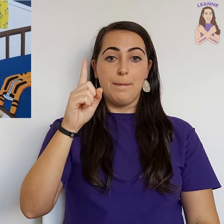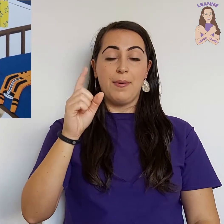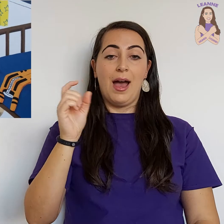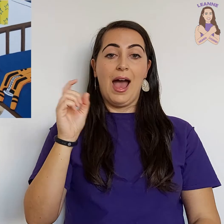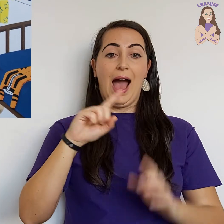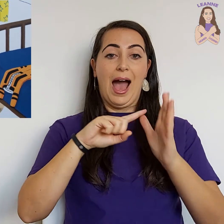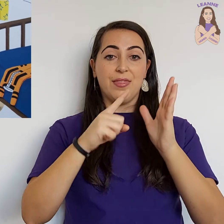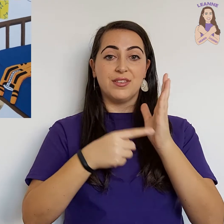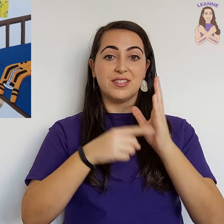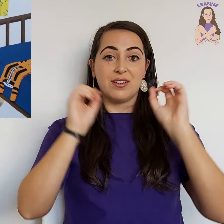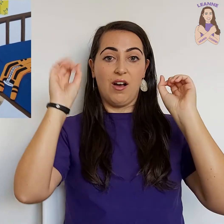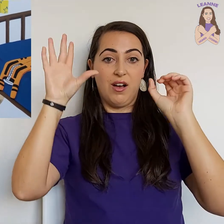at the stars.